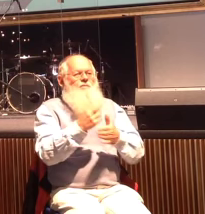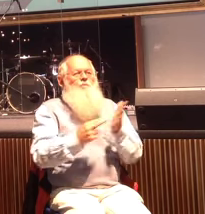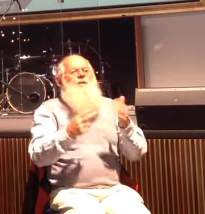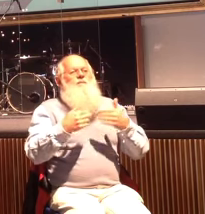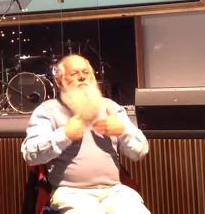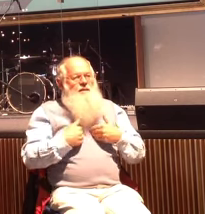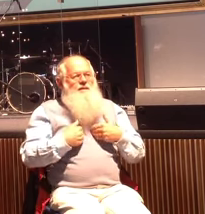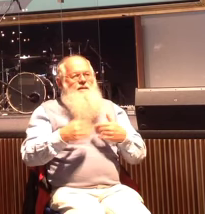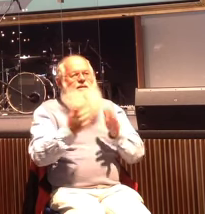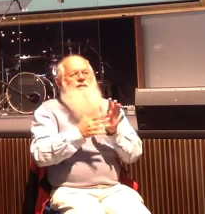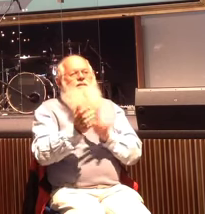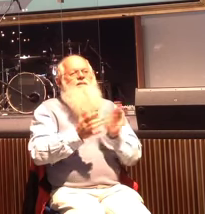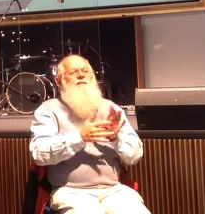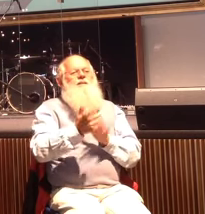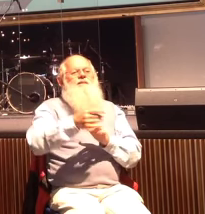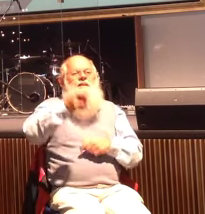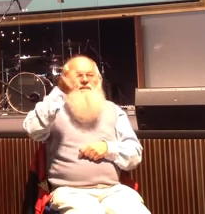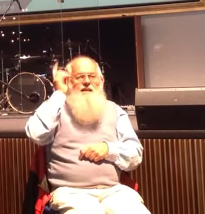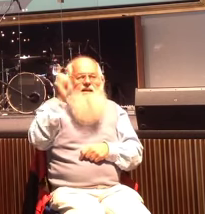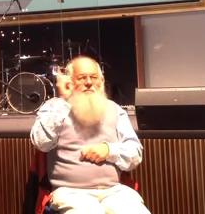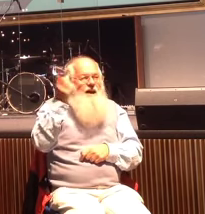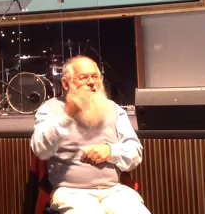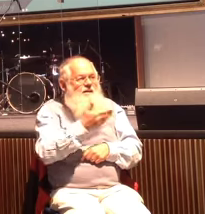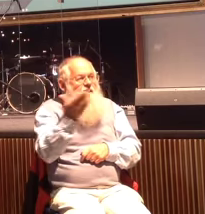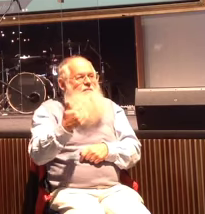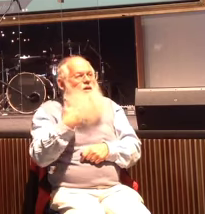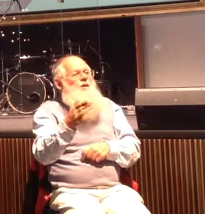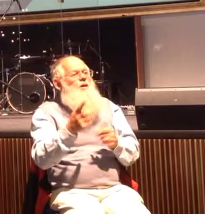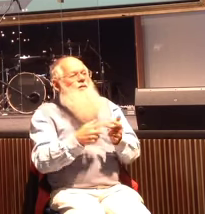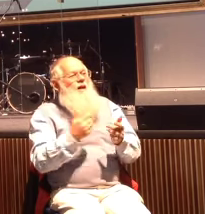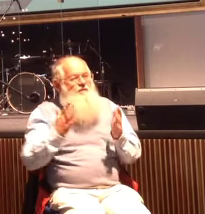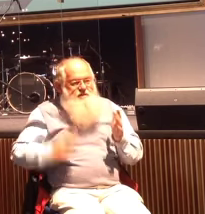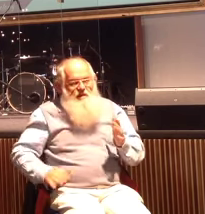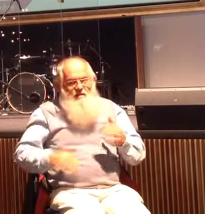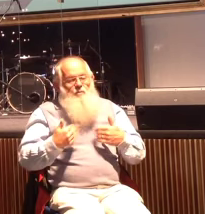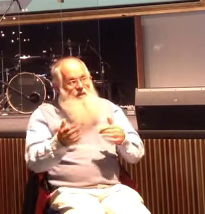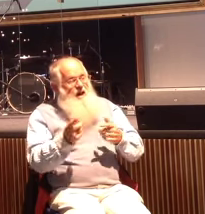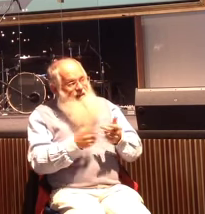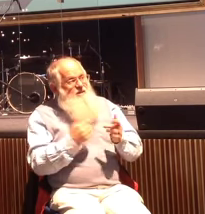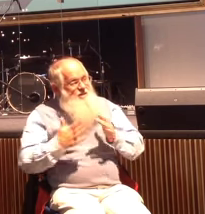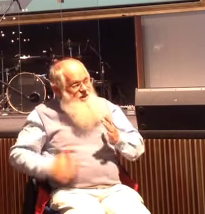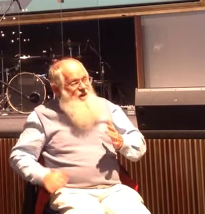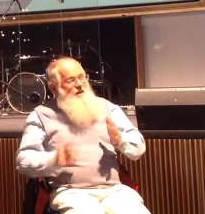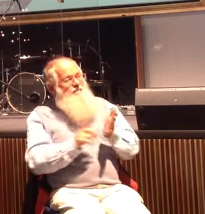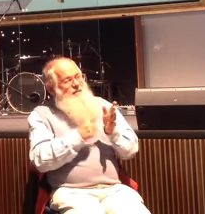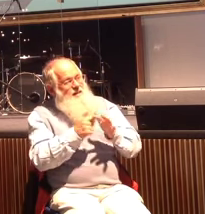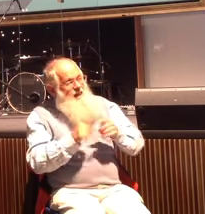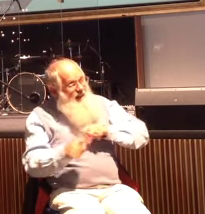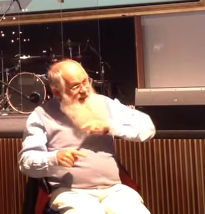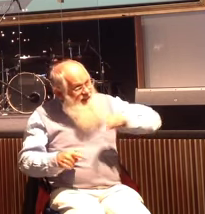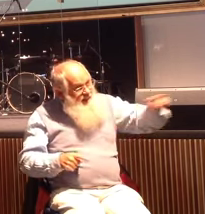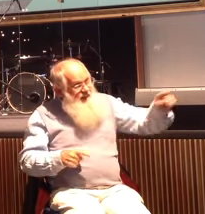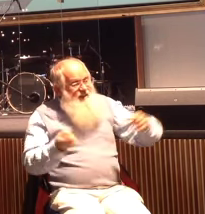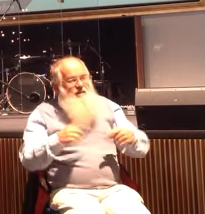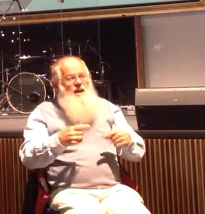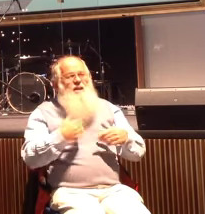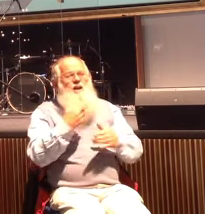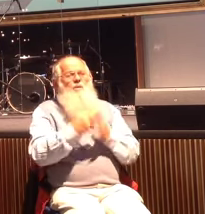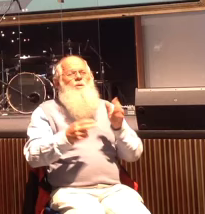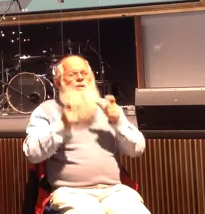commanded them to go over to the other side. I said, come on, that's where we're going. We're going to the other side. So even though they set out with the call of God, they settled in, and